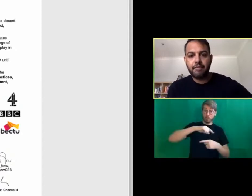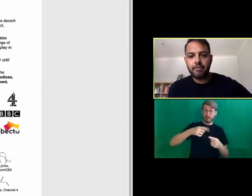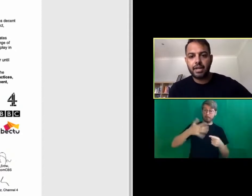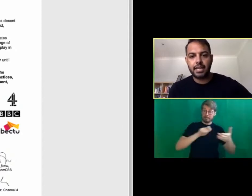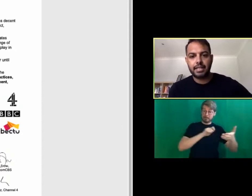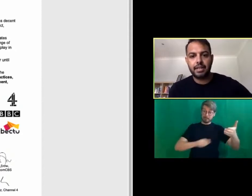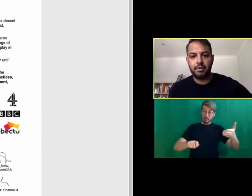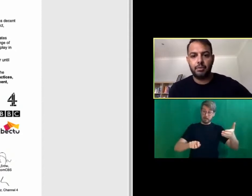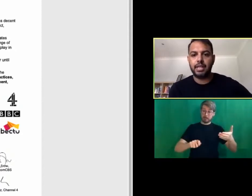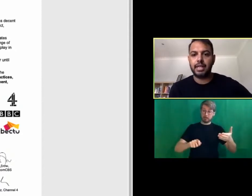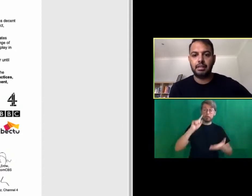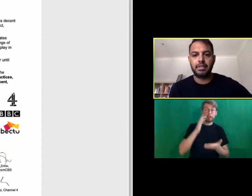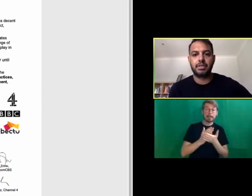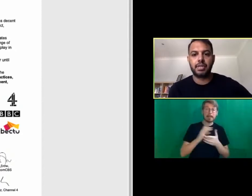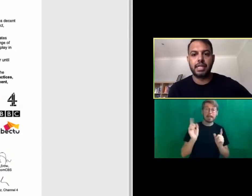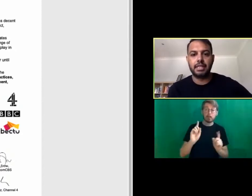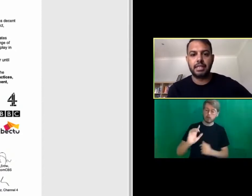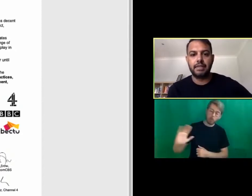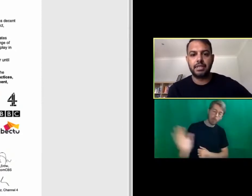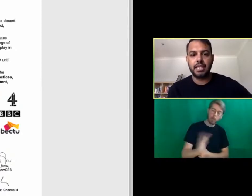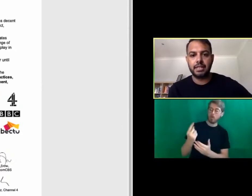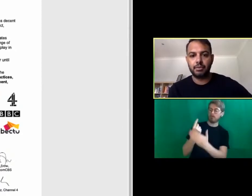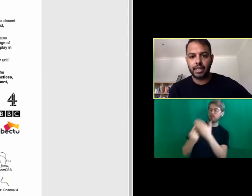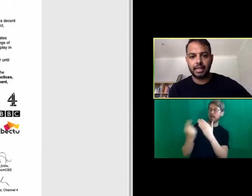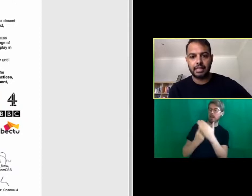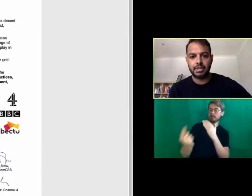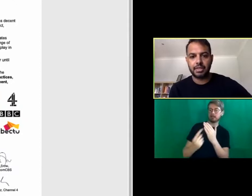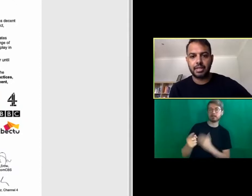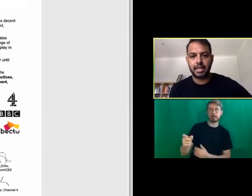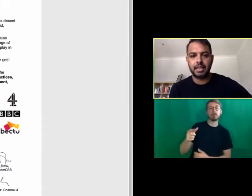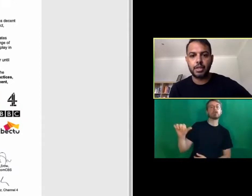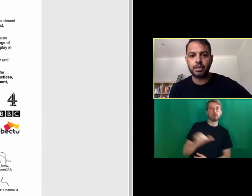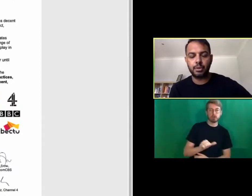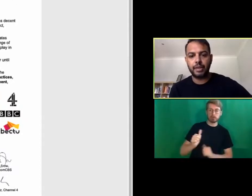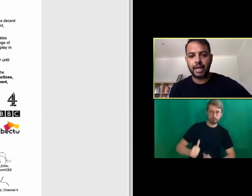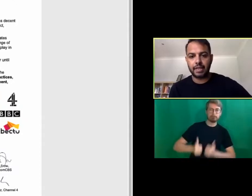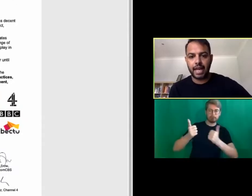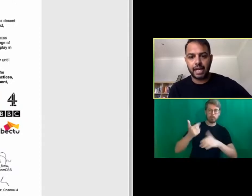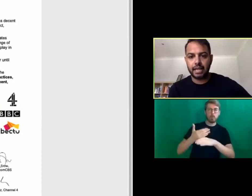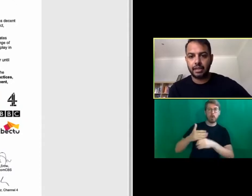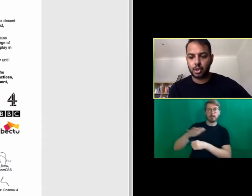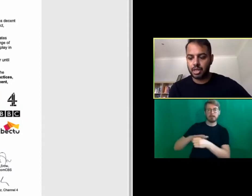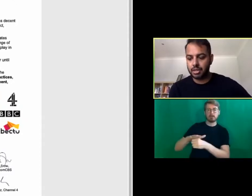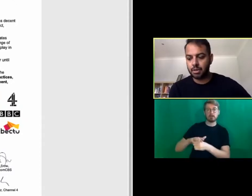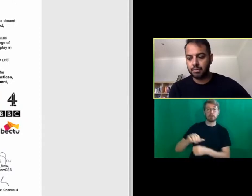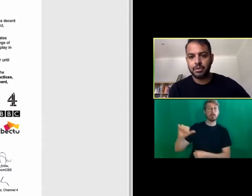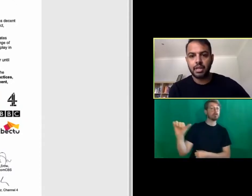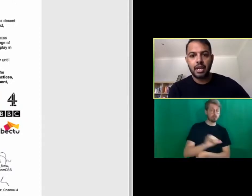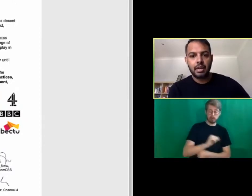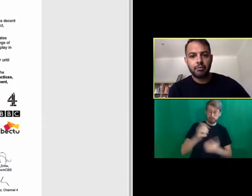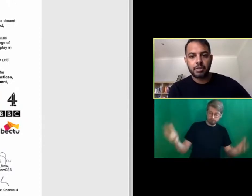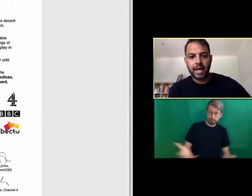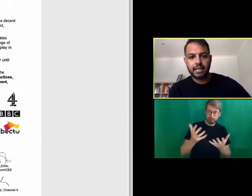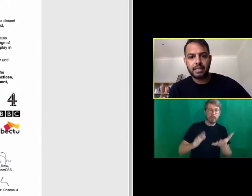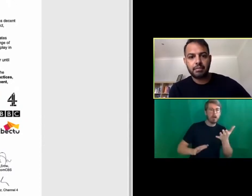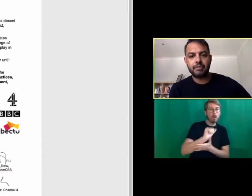that every freelancer working in our industry deserves decent working conditions and that we should all advocate a culture that promotes